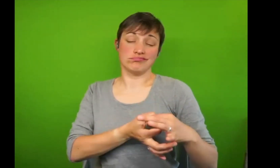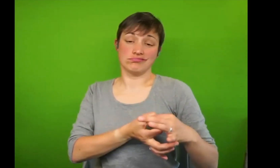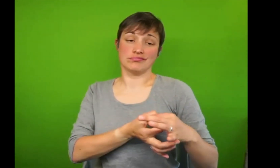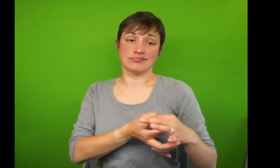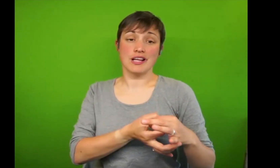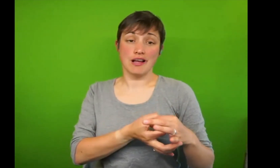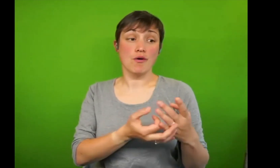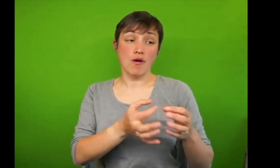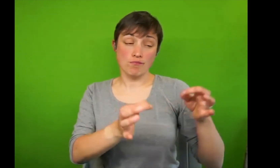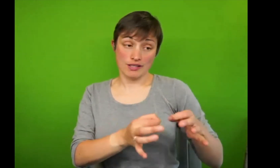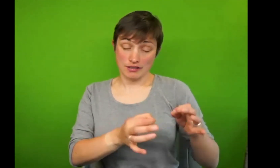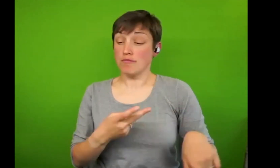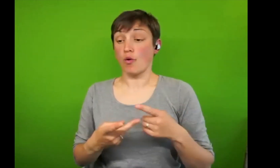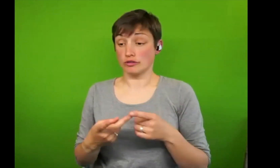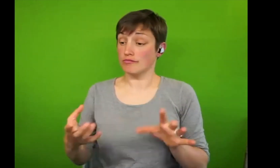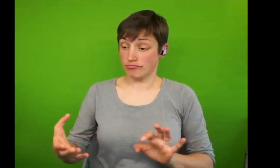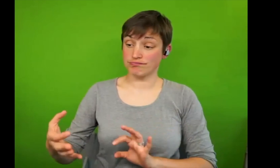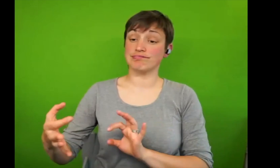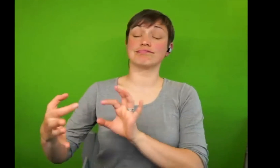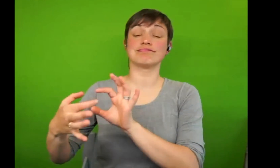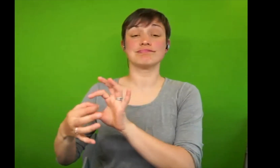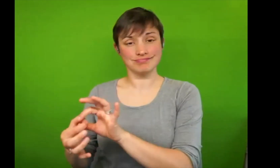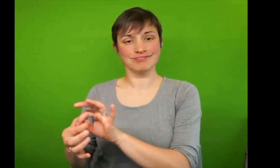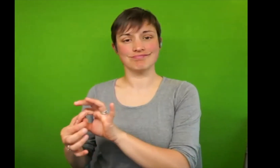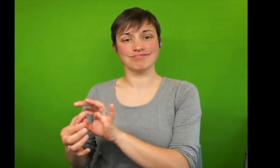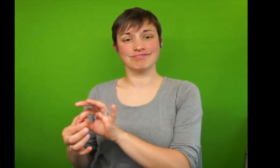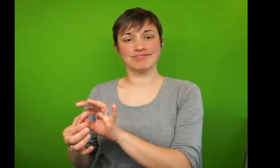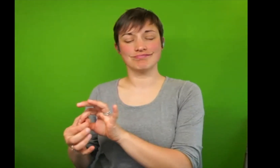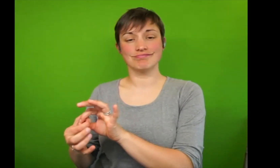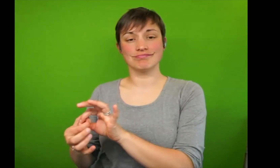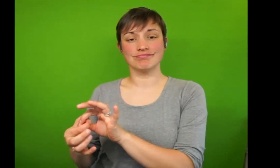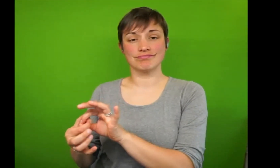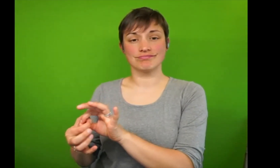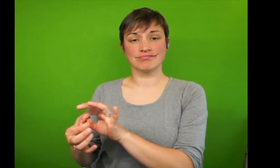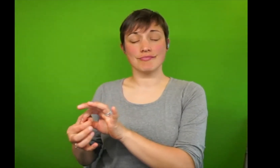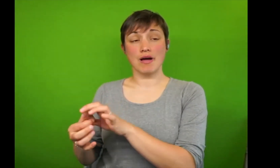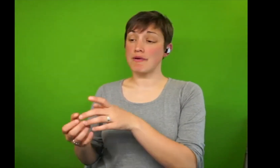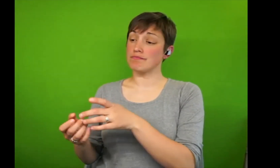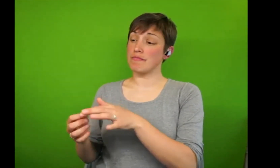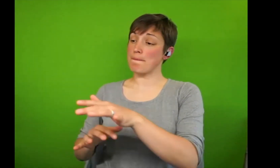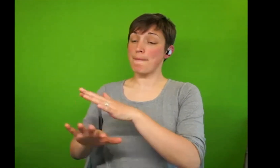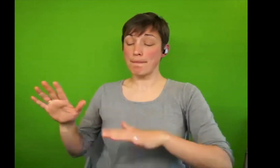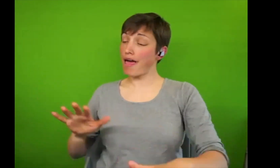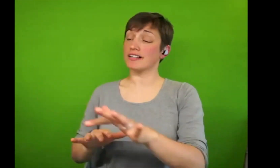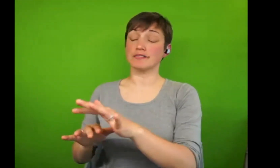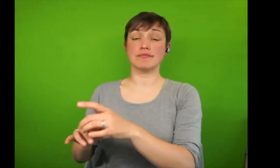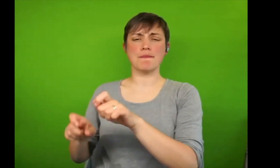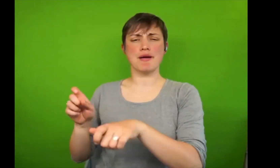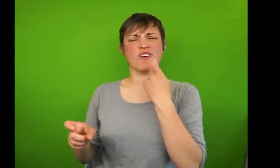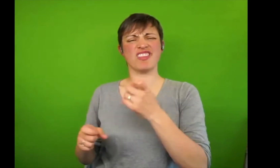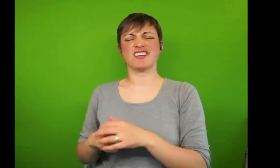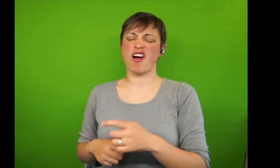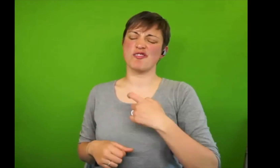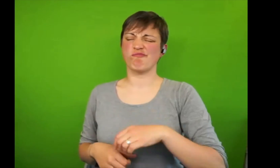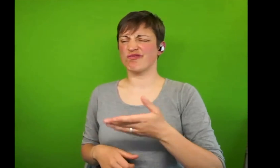talking to politicians, but also perhaps to engaging members of the public, people who think of human rights as,